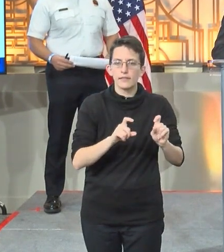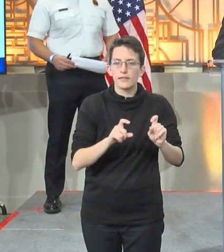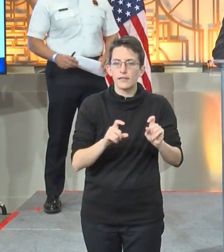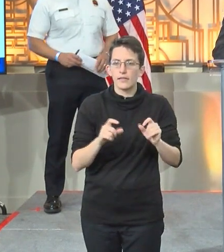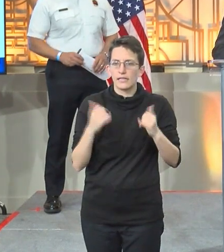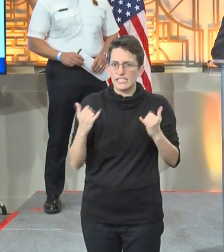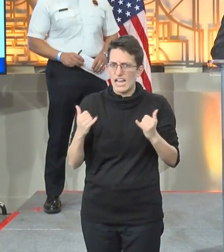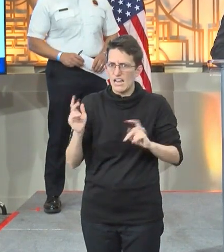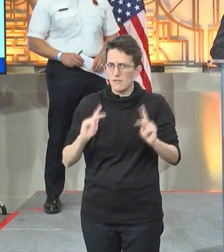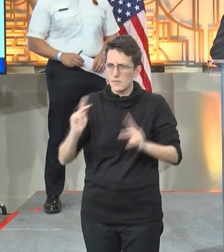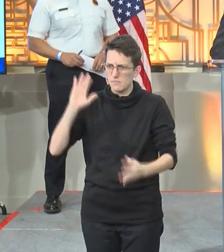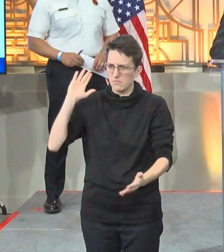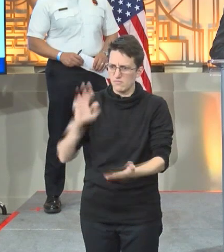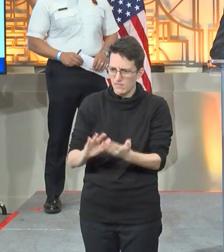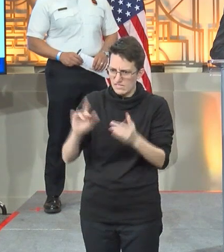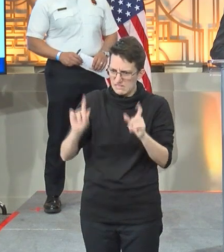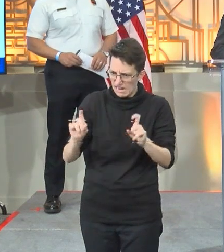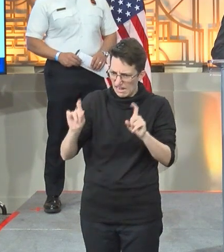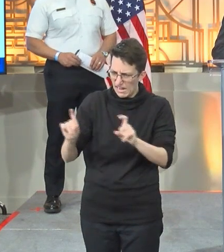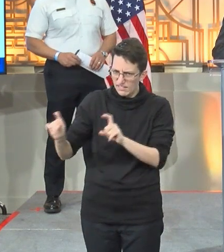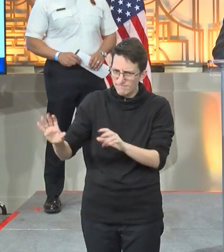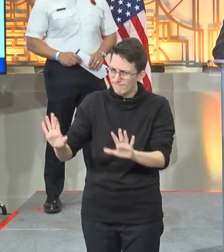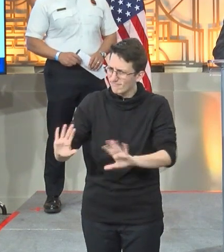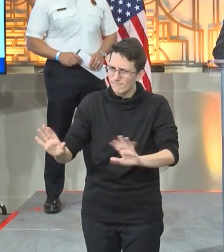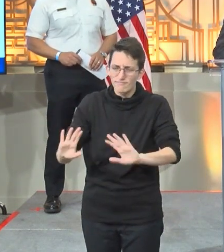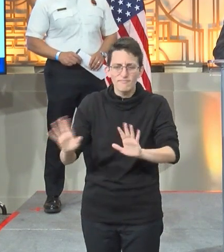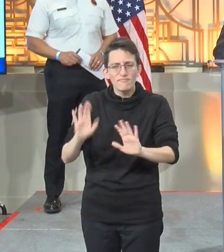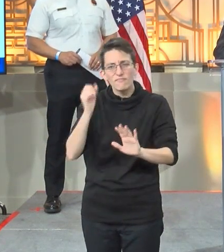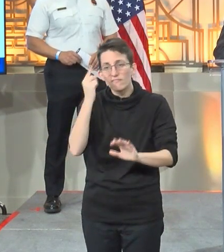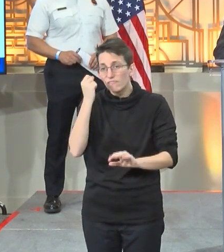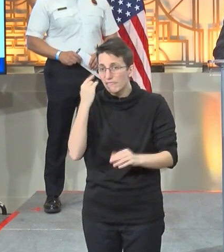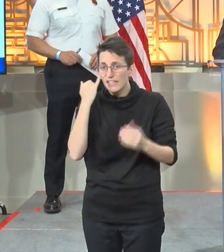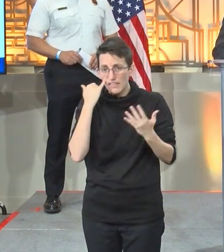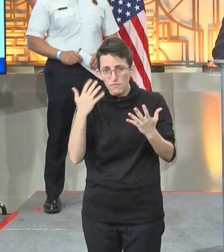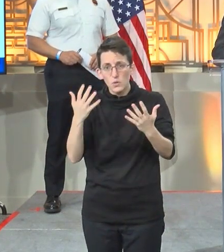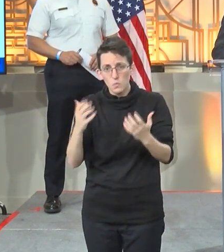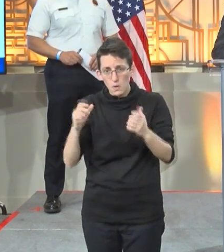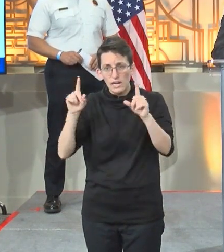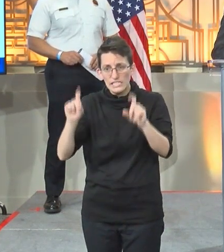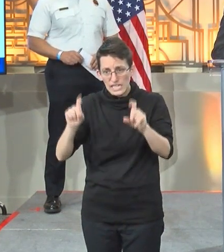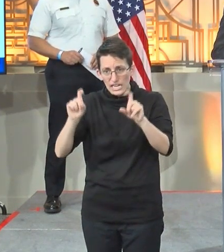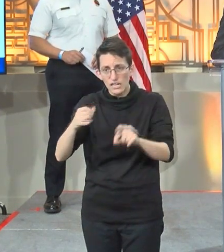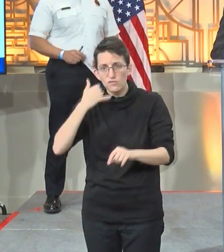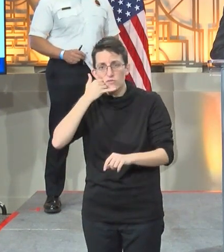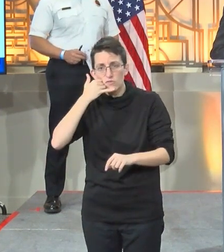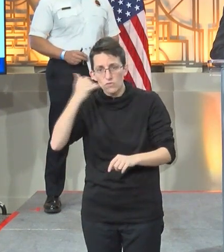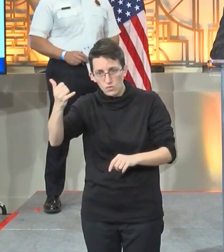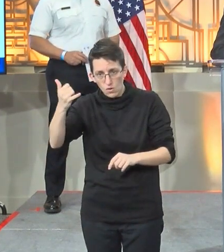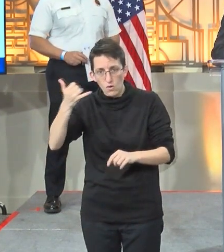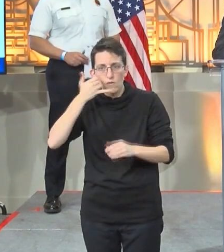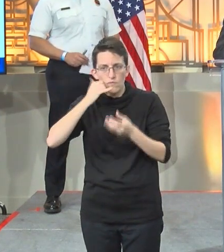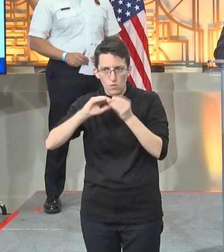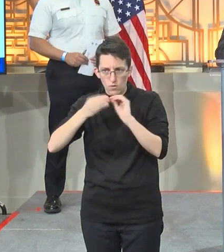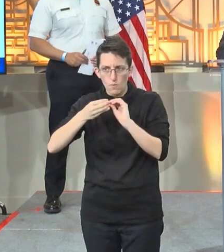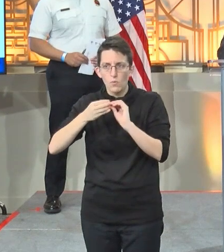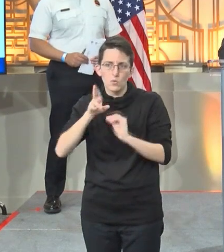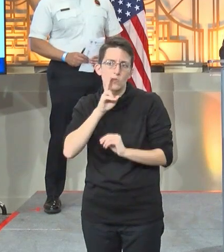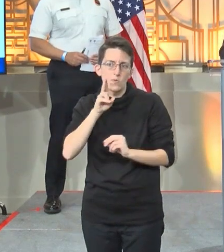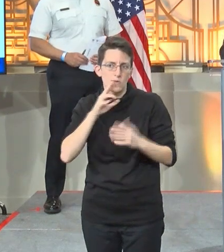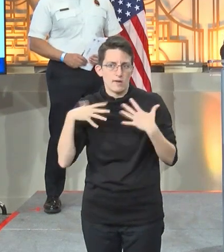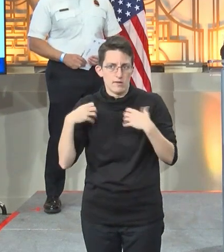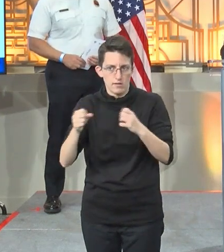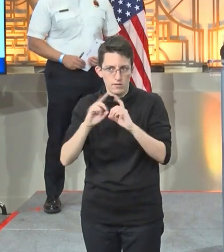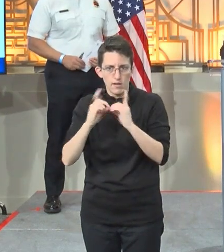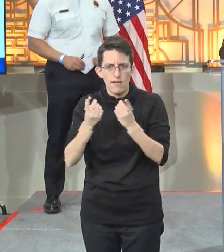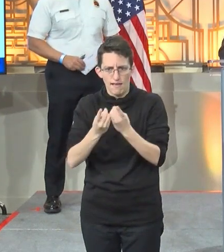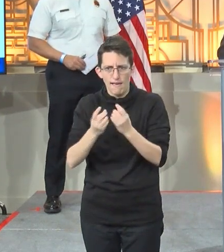which has me concerned, but to focus on the positive, I want people to know that if you want to get tested, you call our number at the Health Department, there is plenty of testing capacity